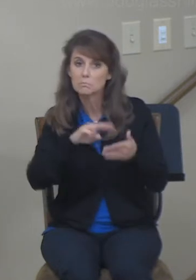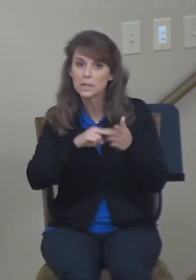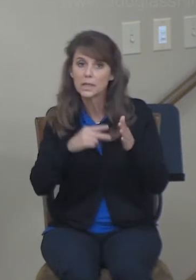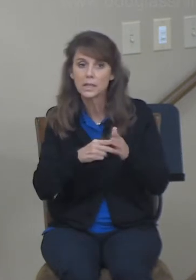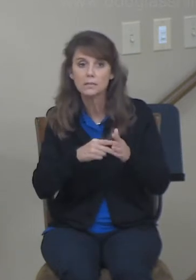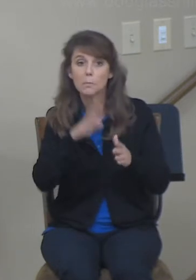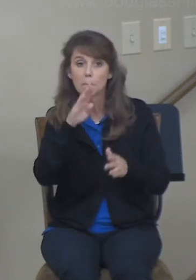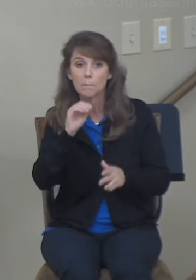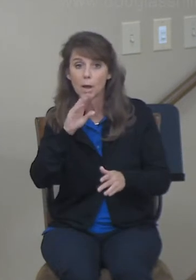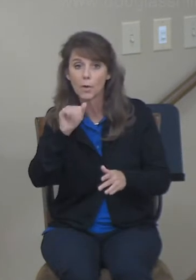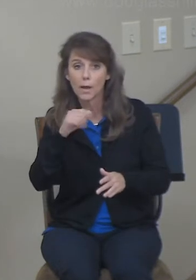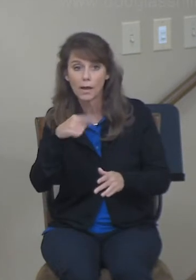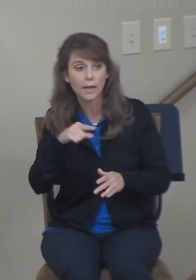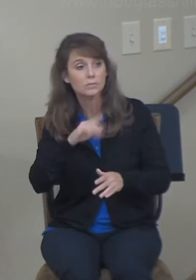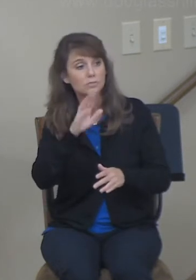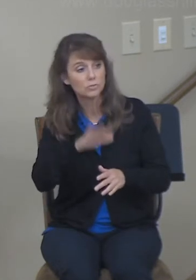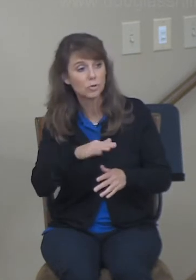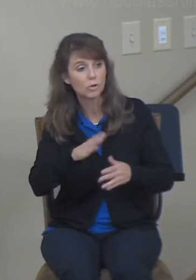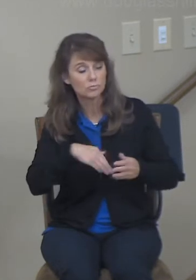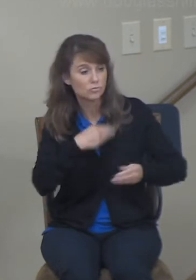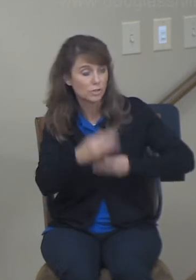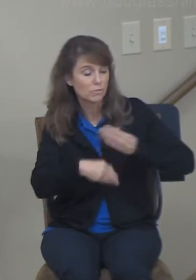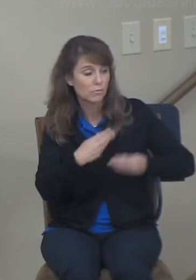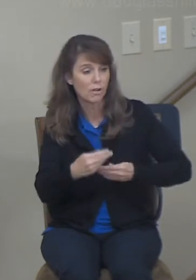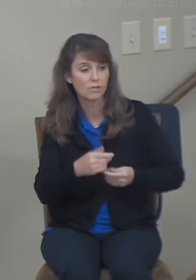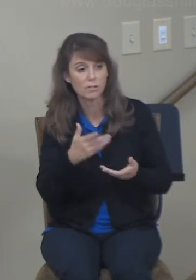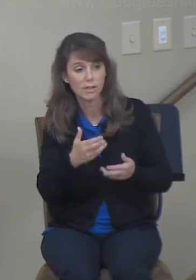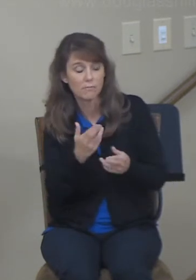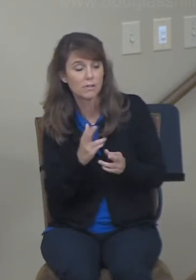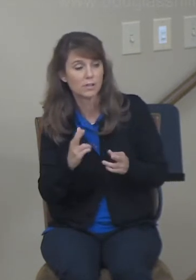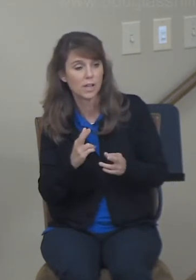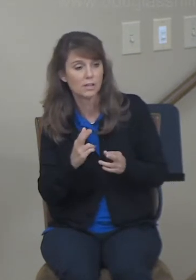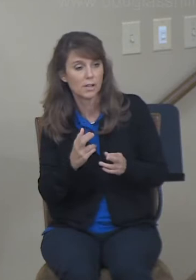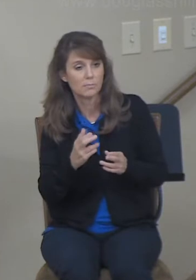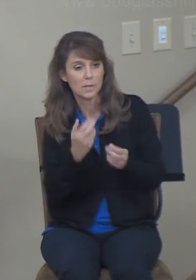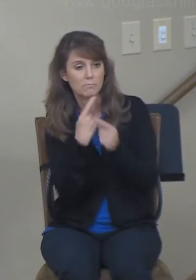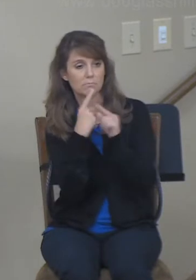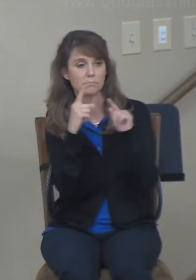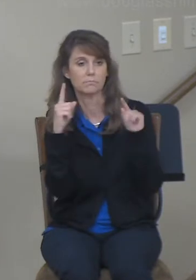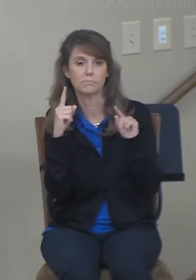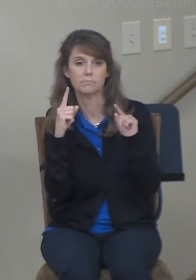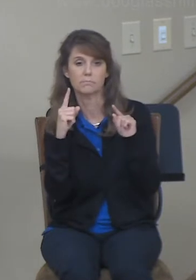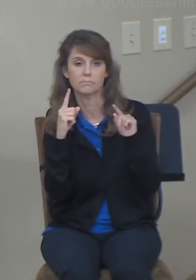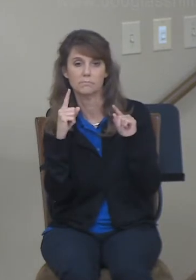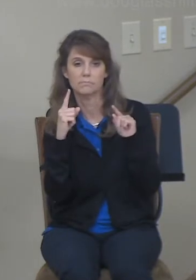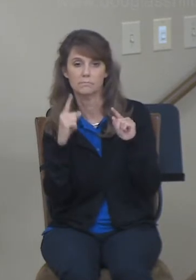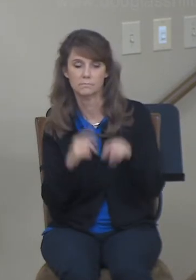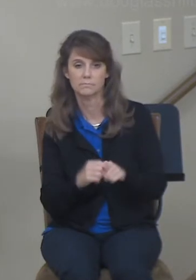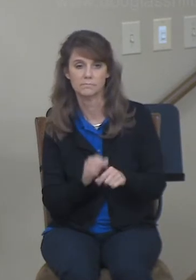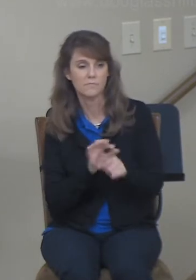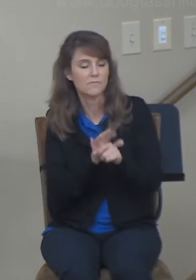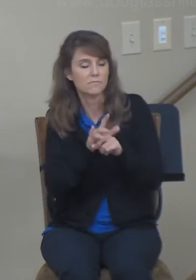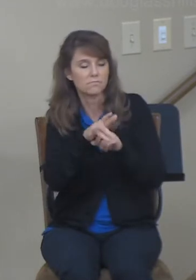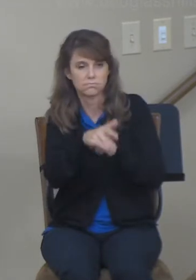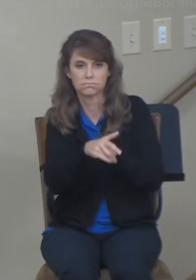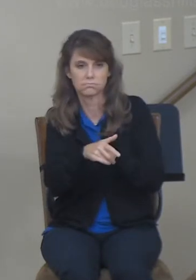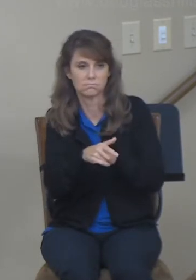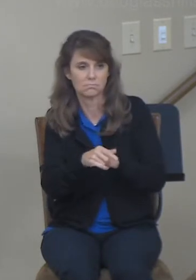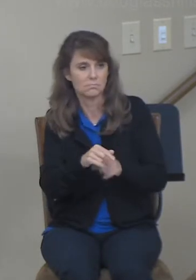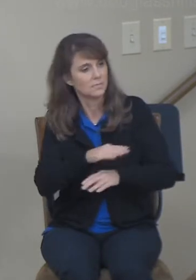redemption bear fruit, and bear fruit to the utmost degree. May she conceive.